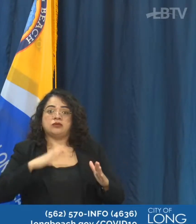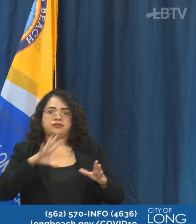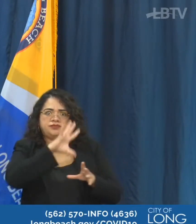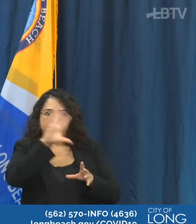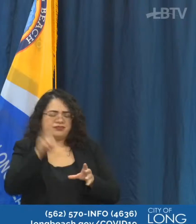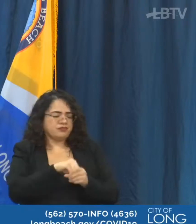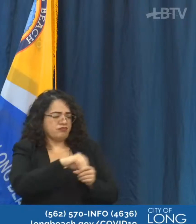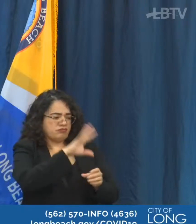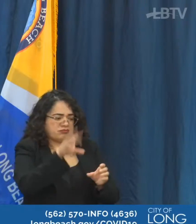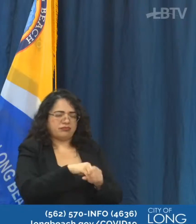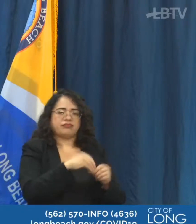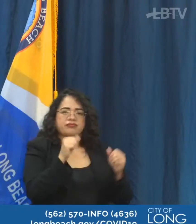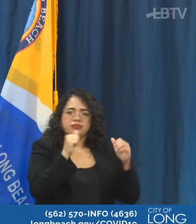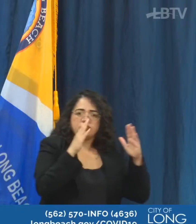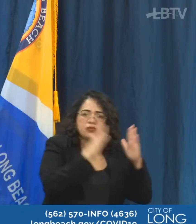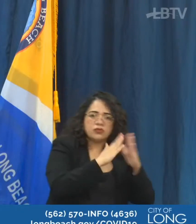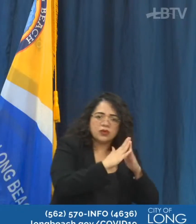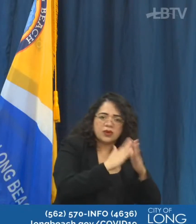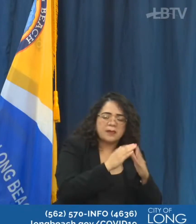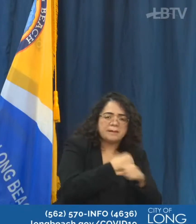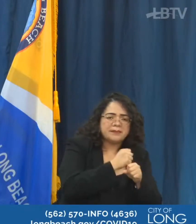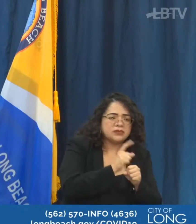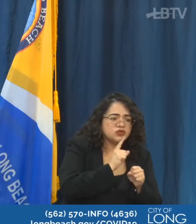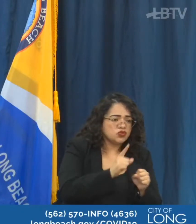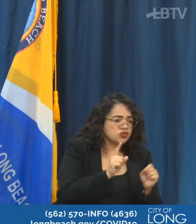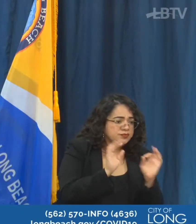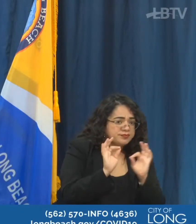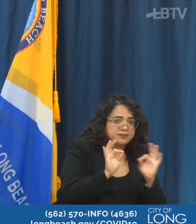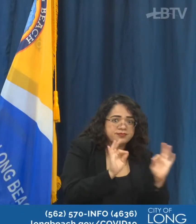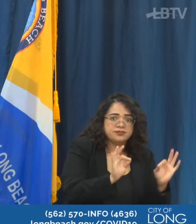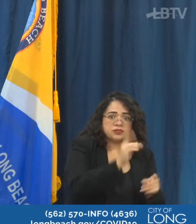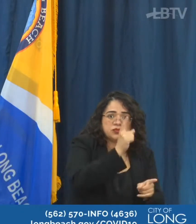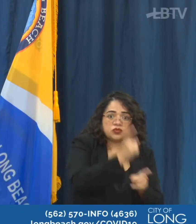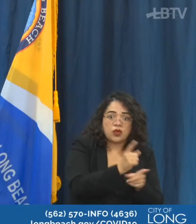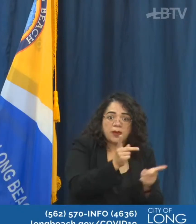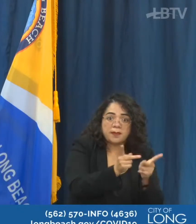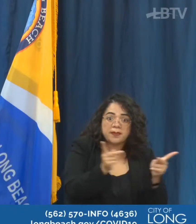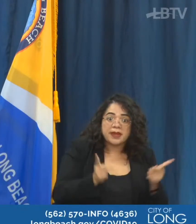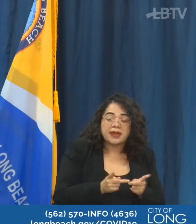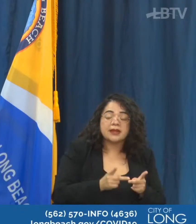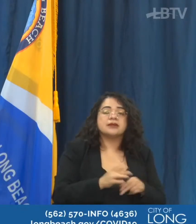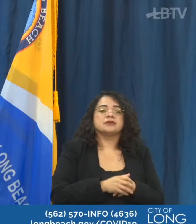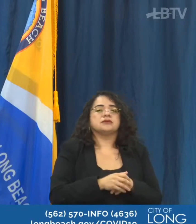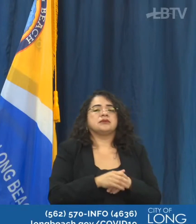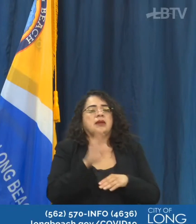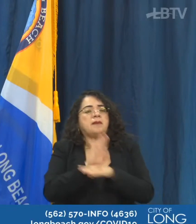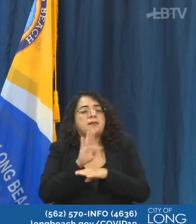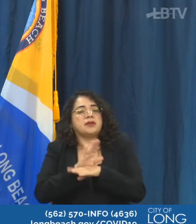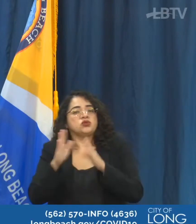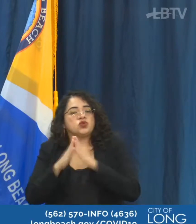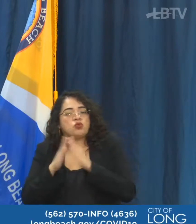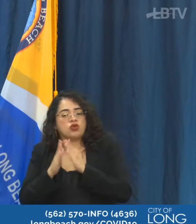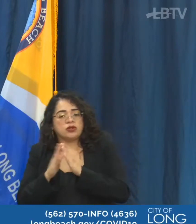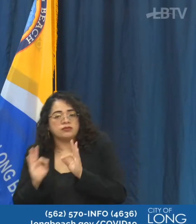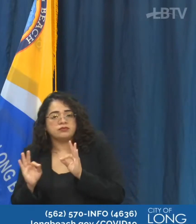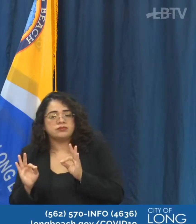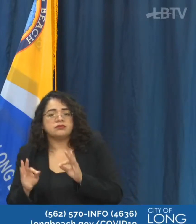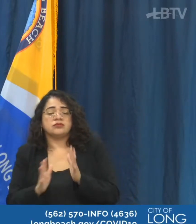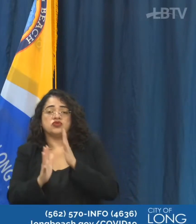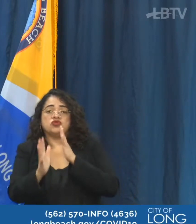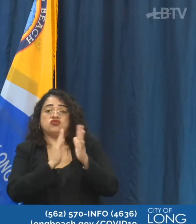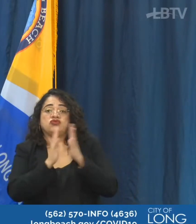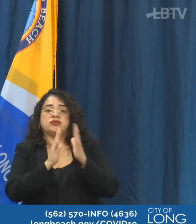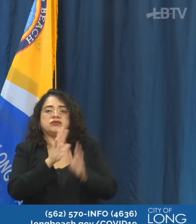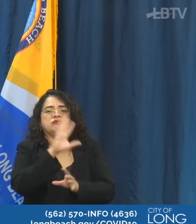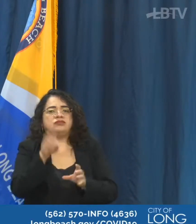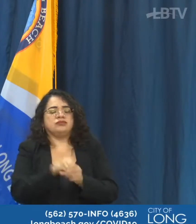in with the communities and making sure the streets are in the right places and with the business community. So yes, traffic is involved in